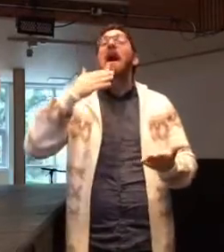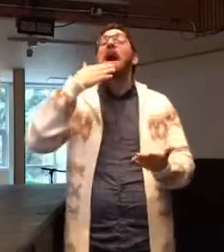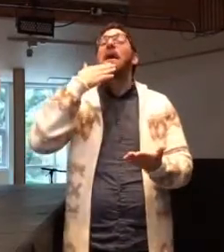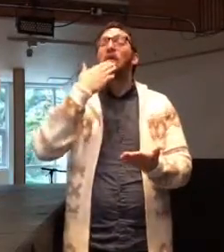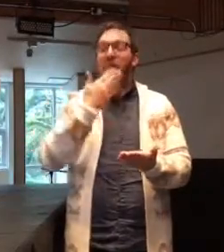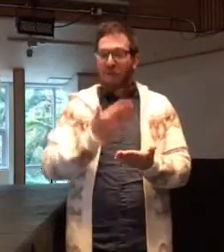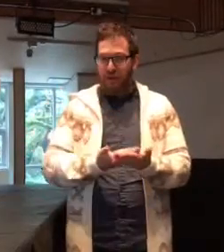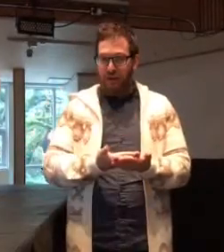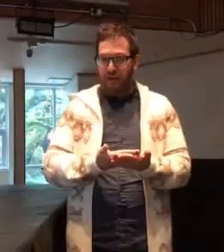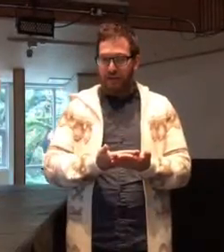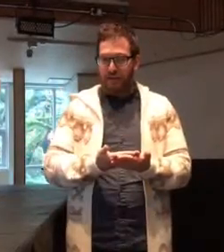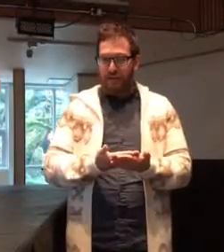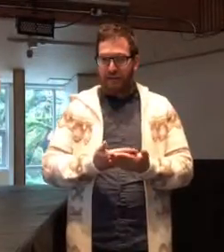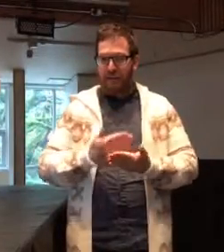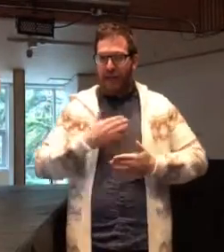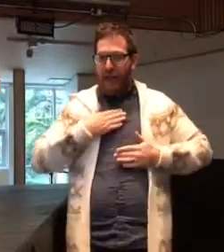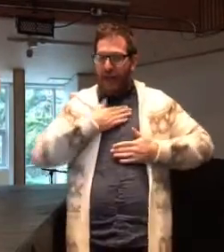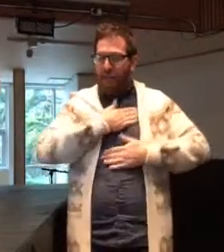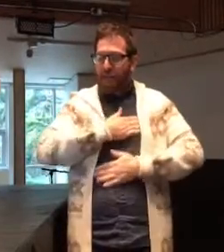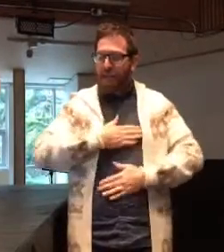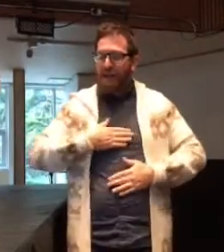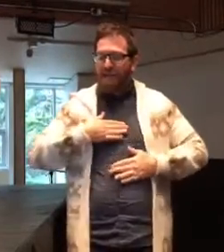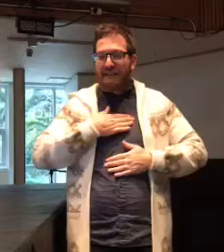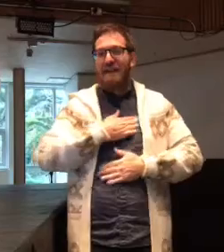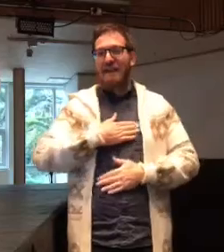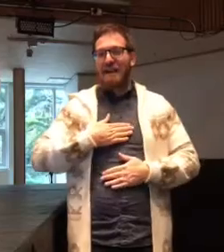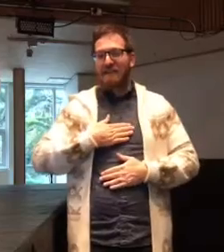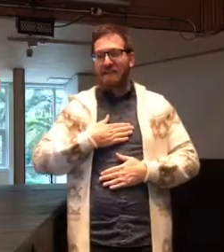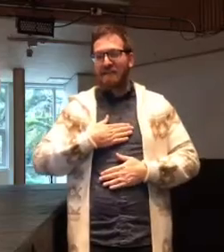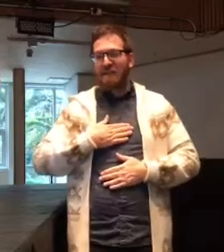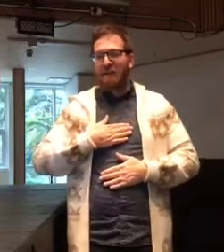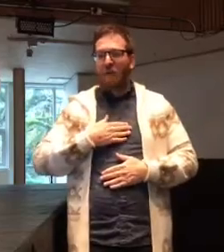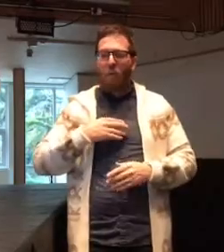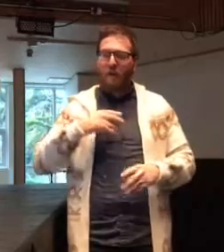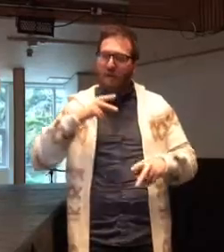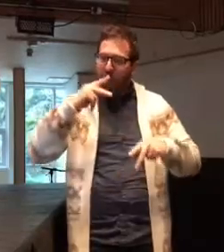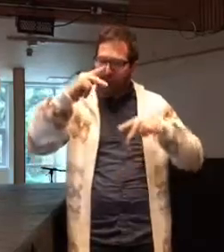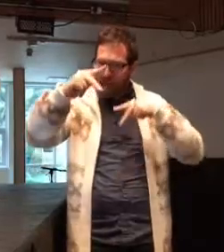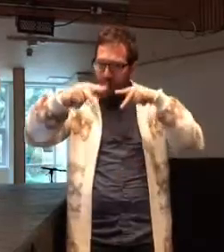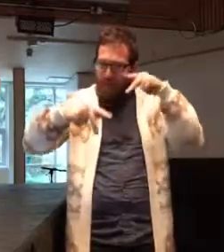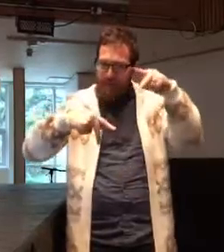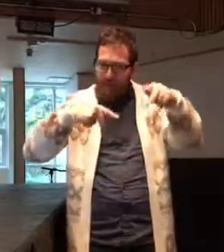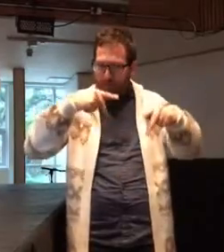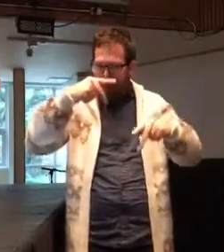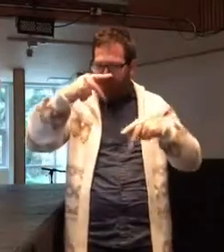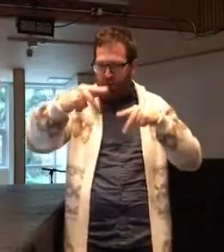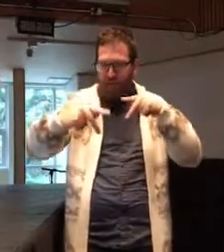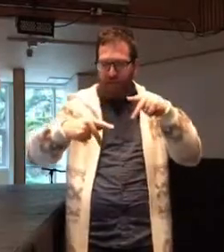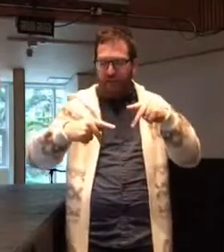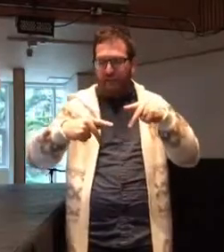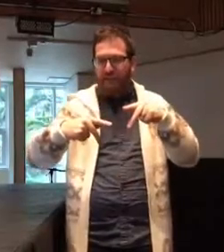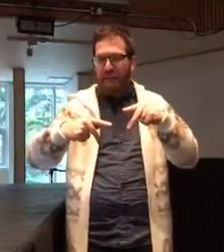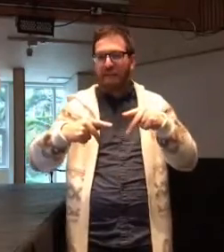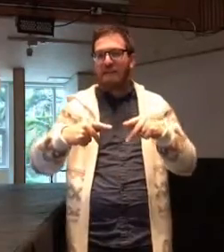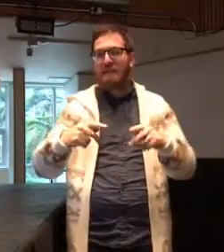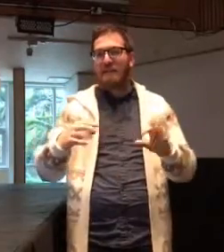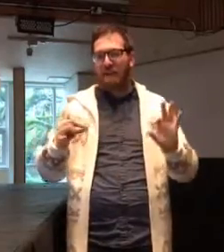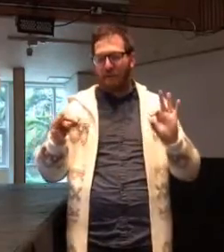How good and pleasant it is when God's people live together